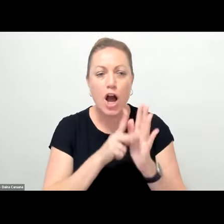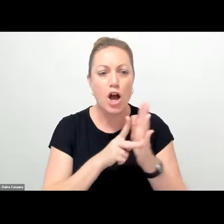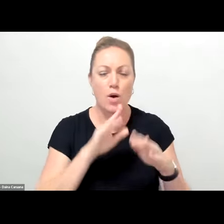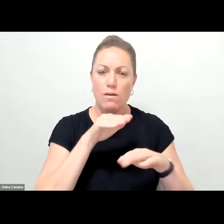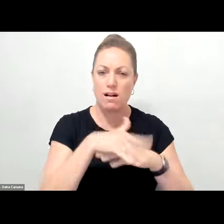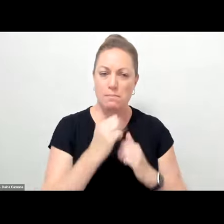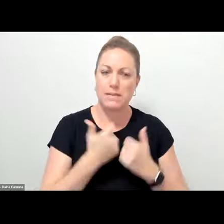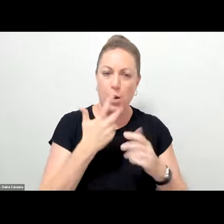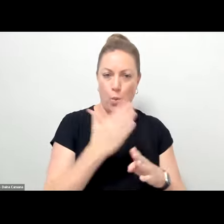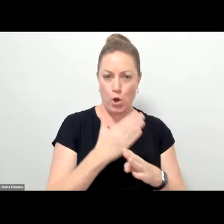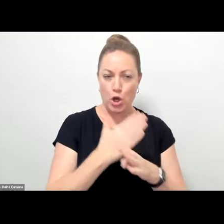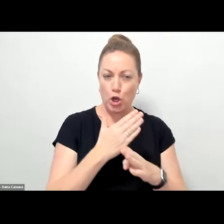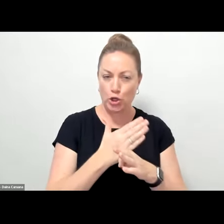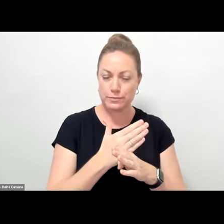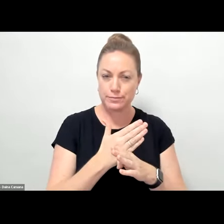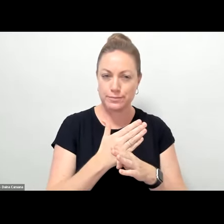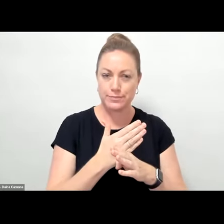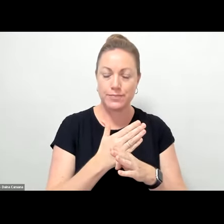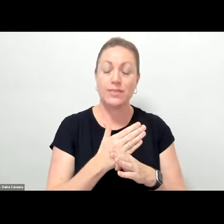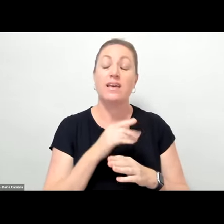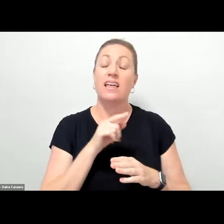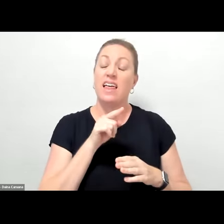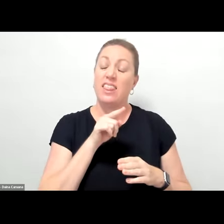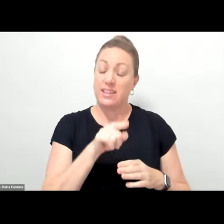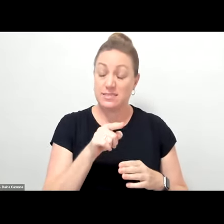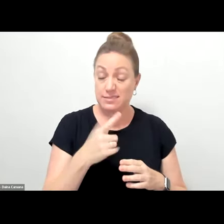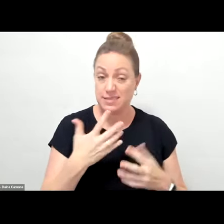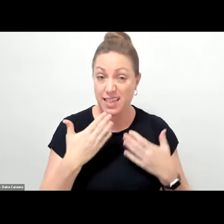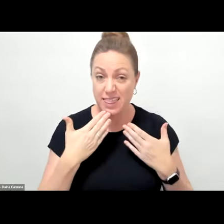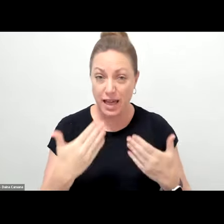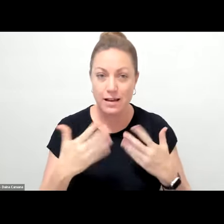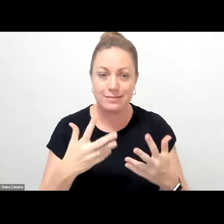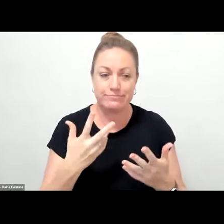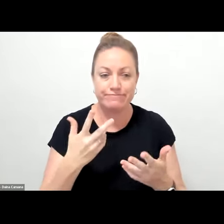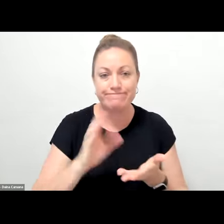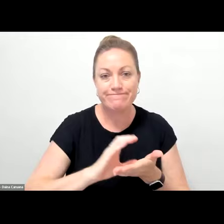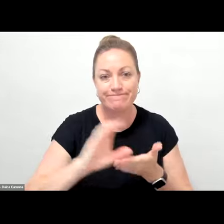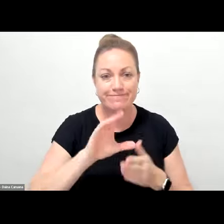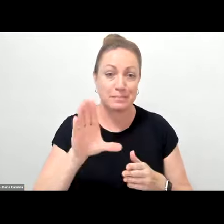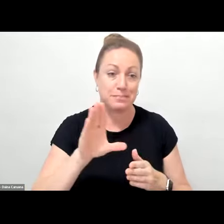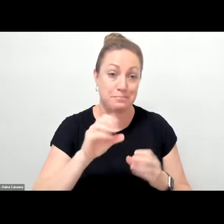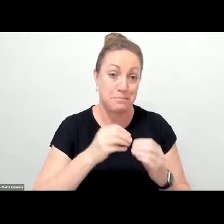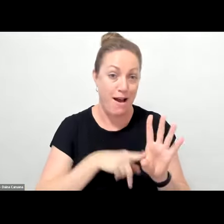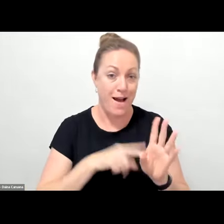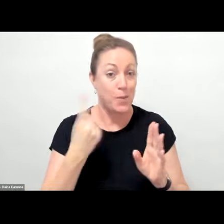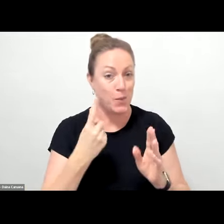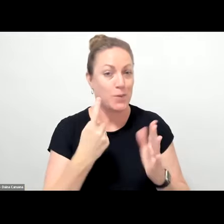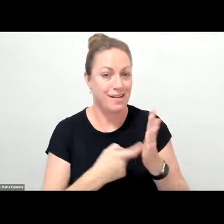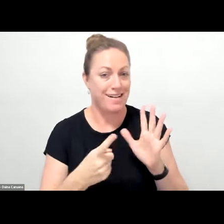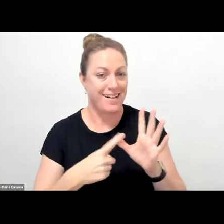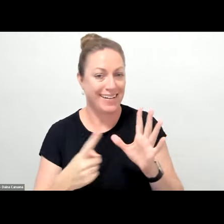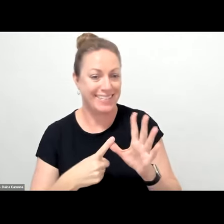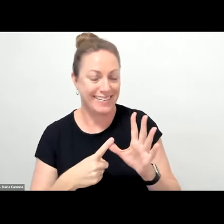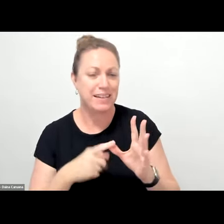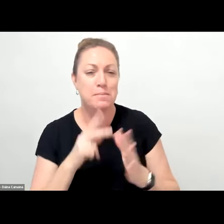come in since. And this has been thankfully was funded by Regional Arts Australia, partially funded